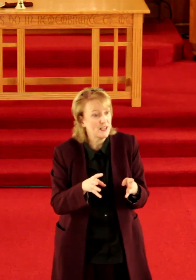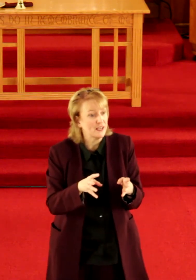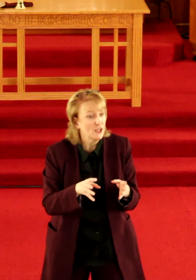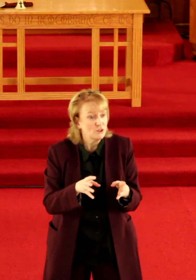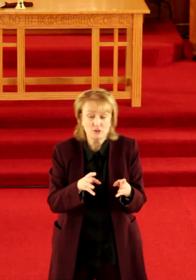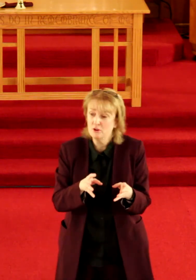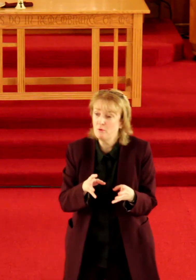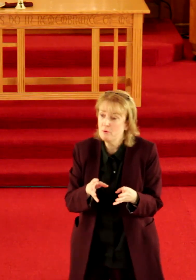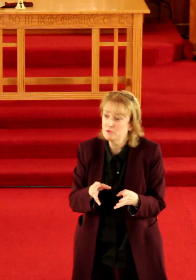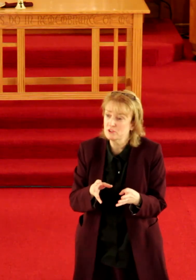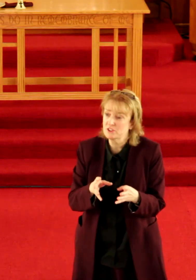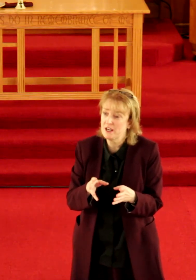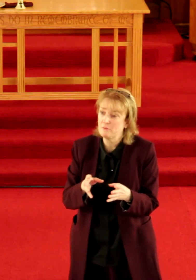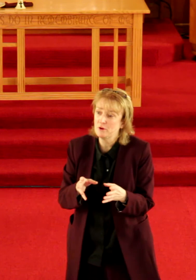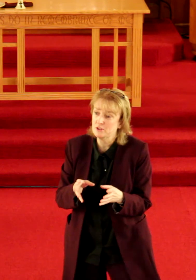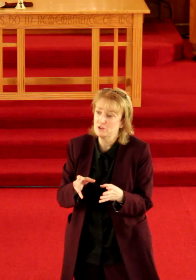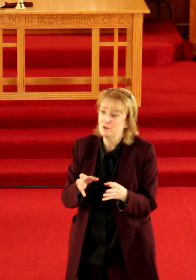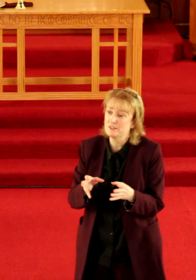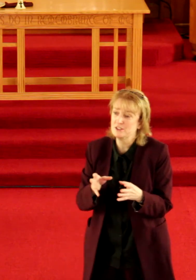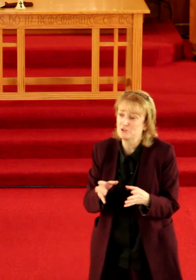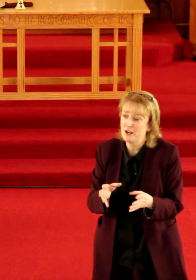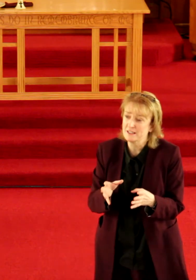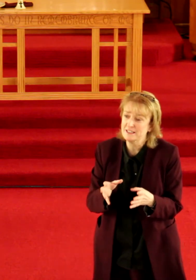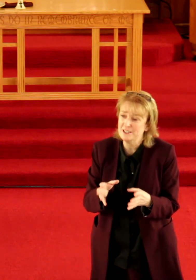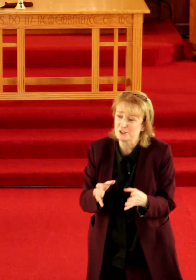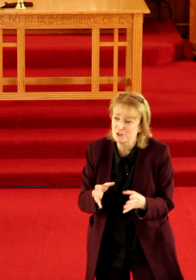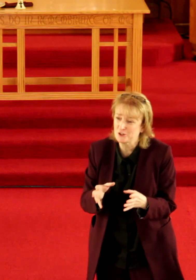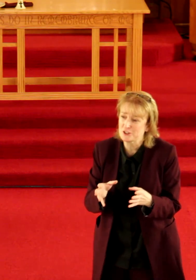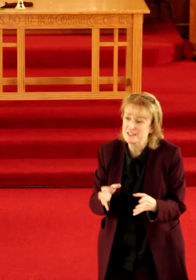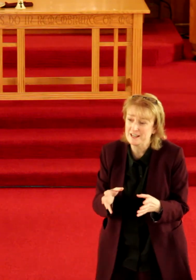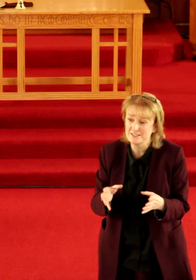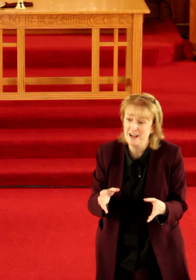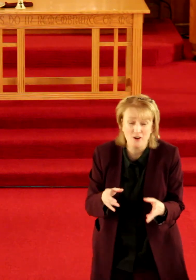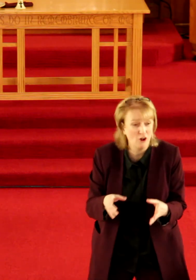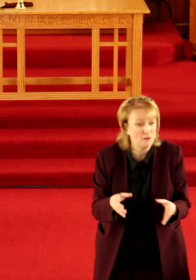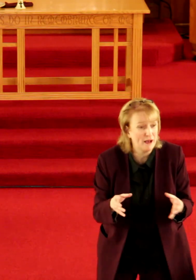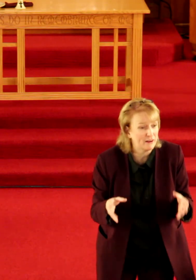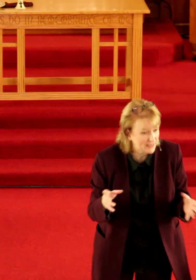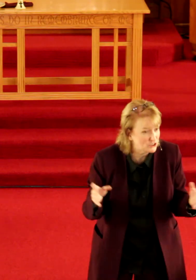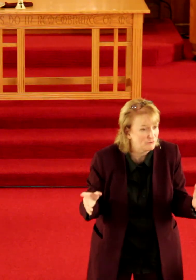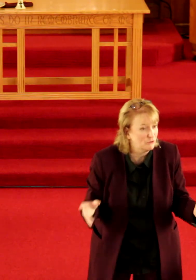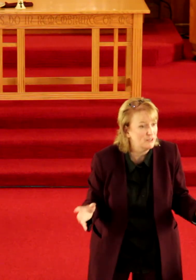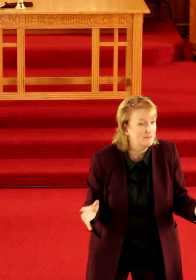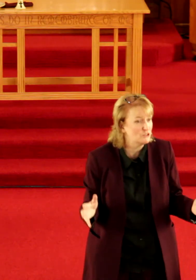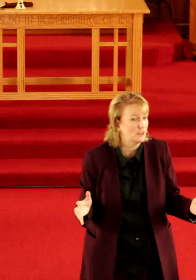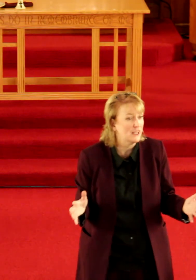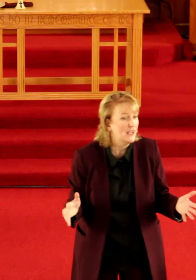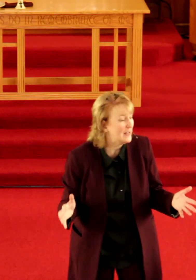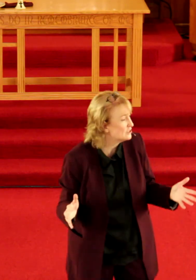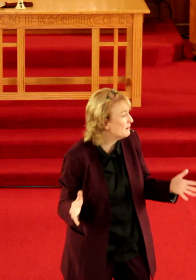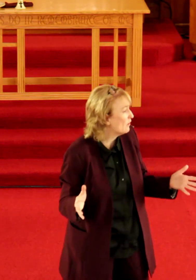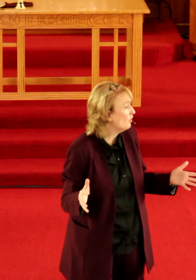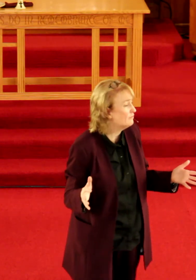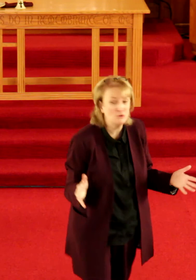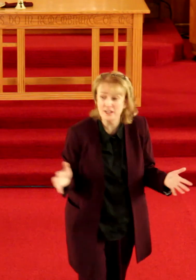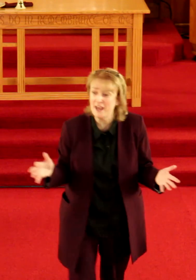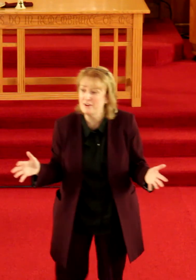saying do you know most of the time what he's doing is he's trying to teach the churches that it's not all about each of you individually it's about all of you together